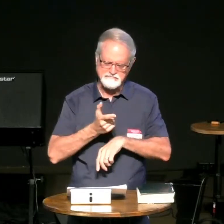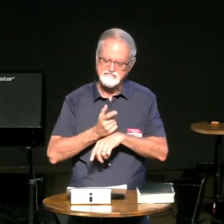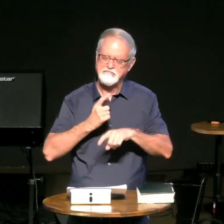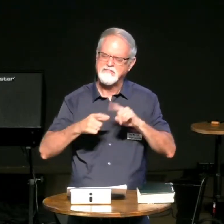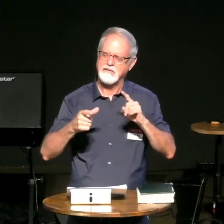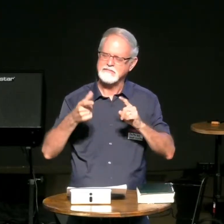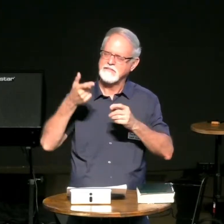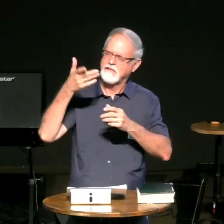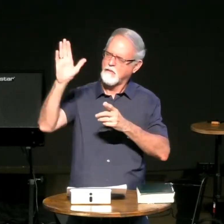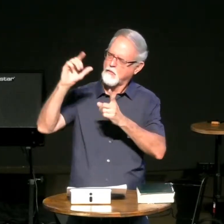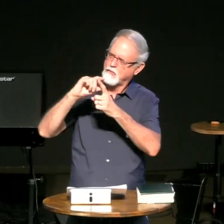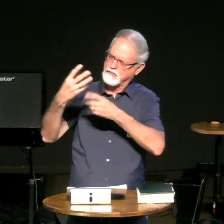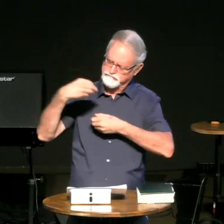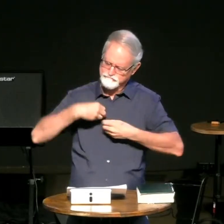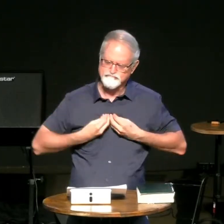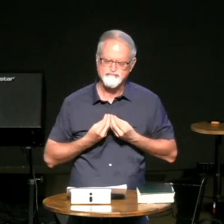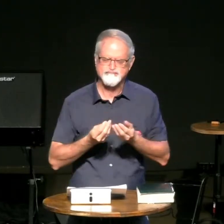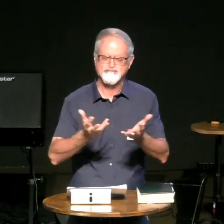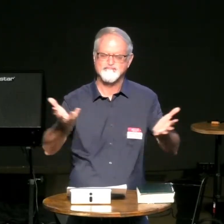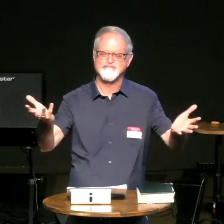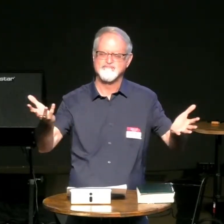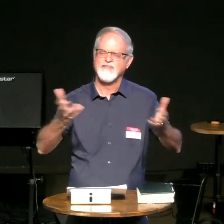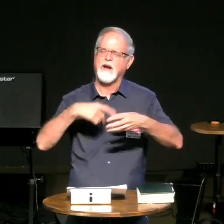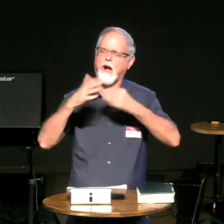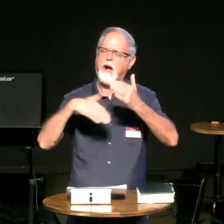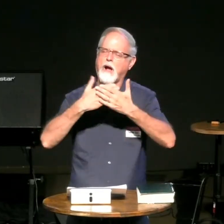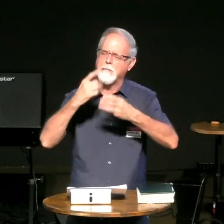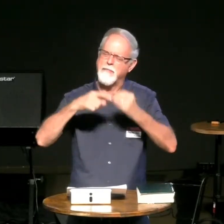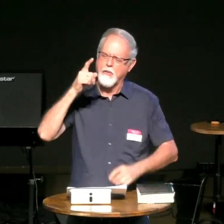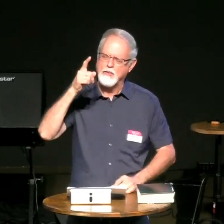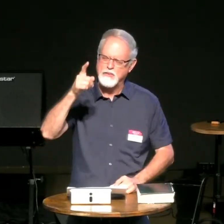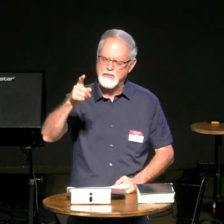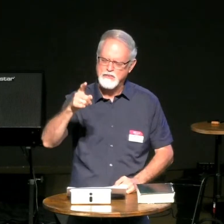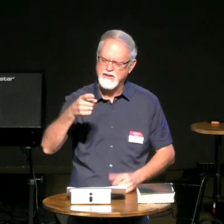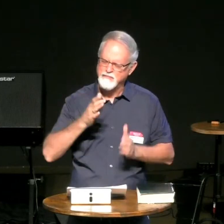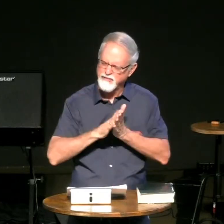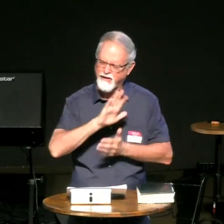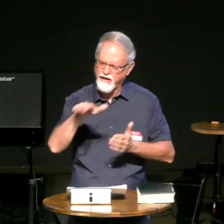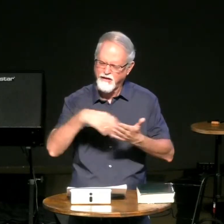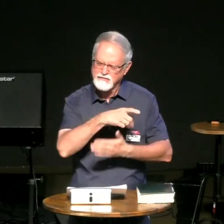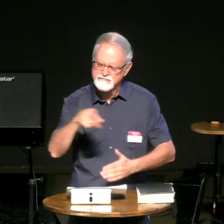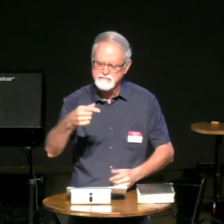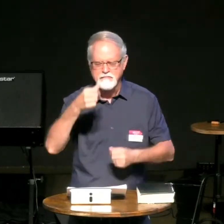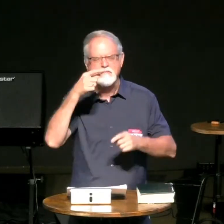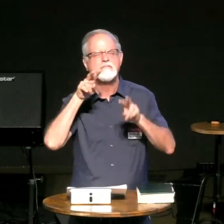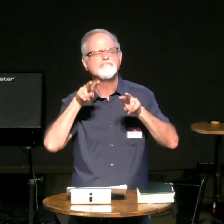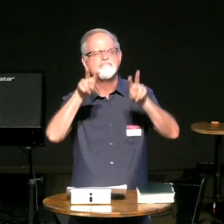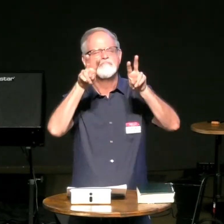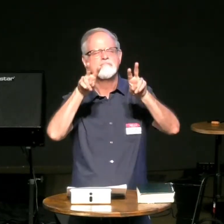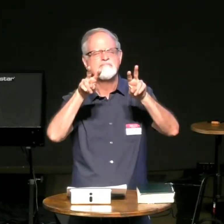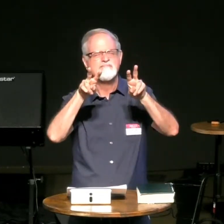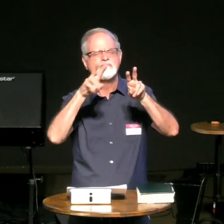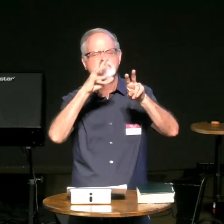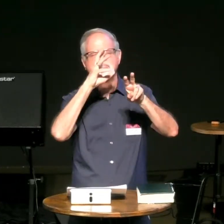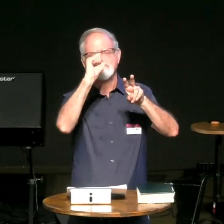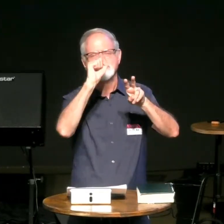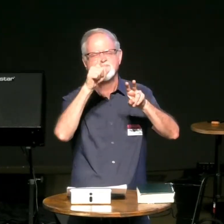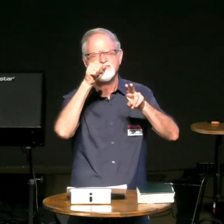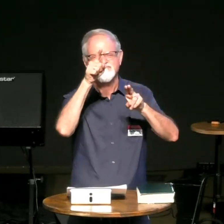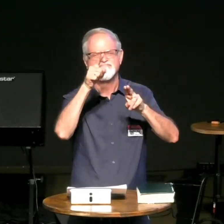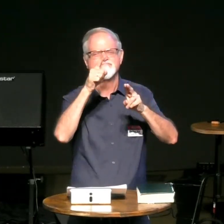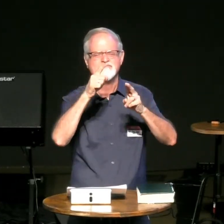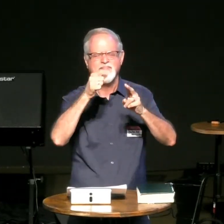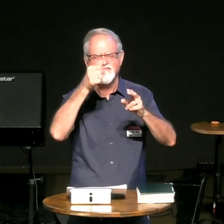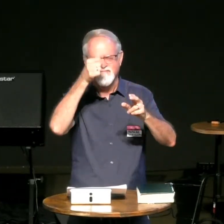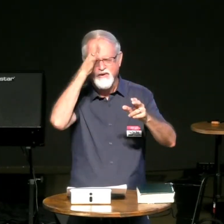studying your word not the word of bill gipple but your word god as you impart to all your house we look to